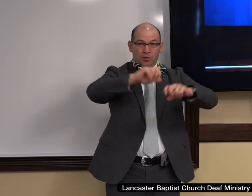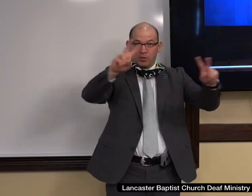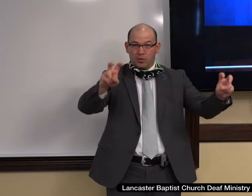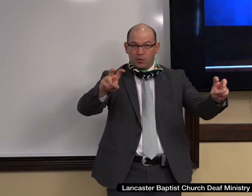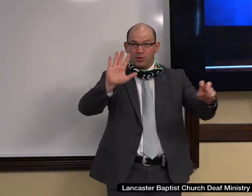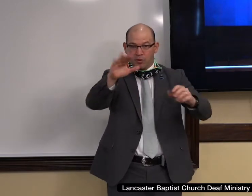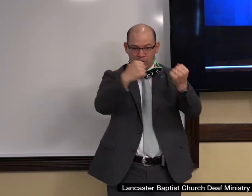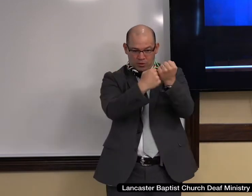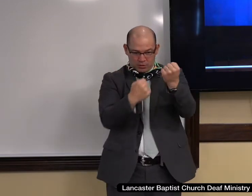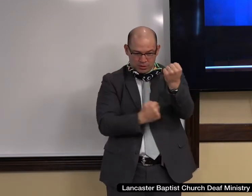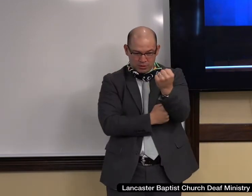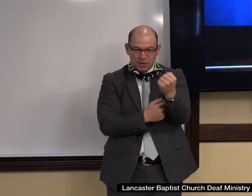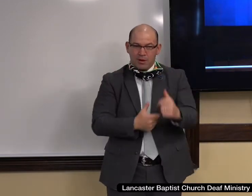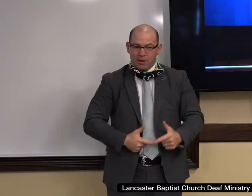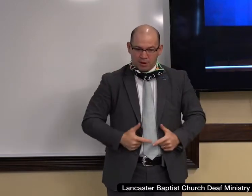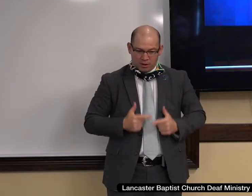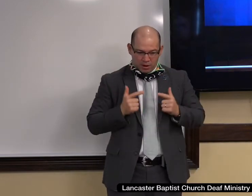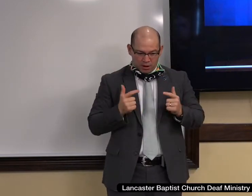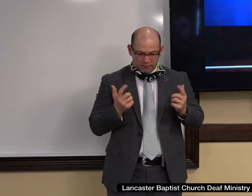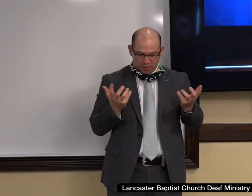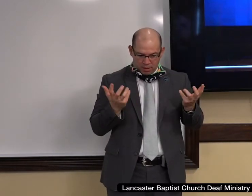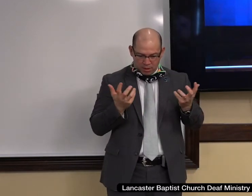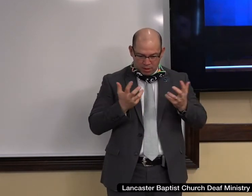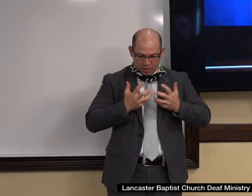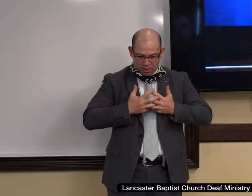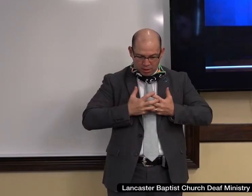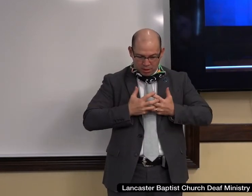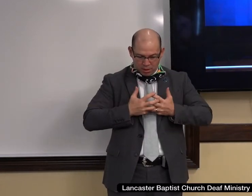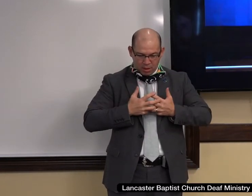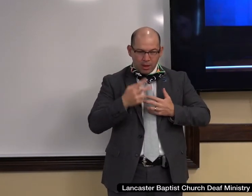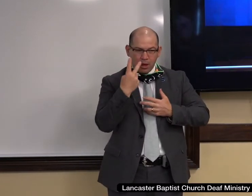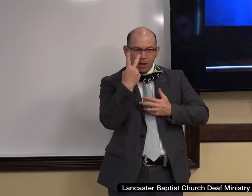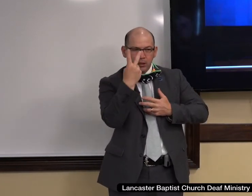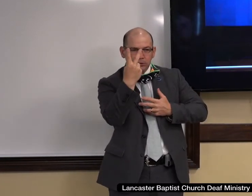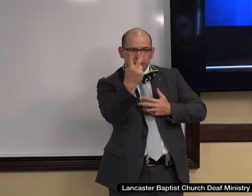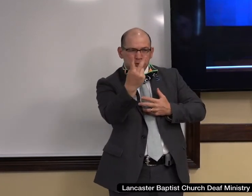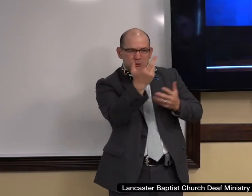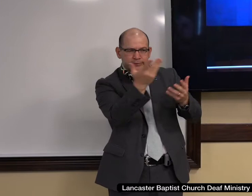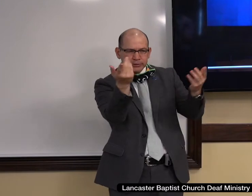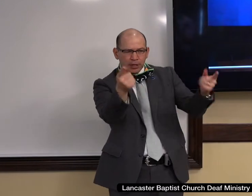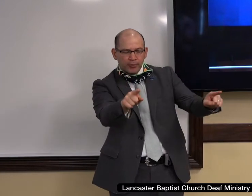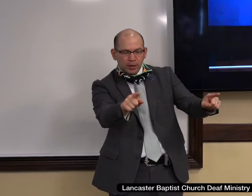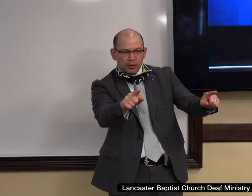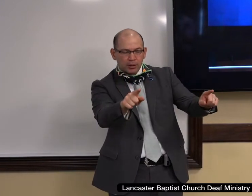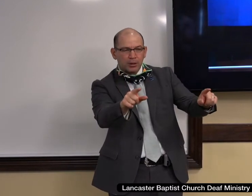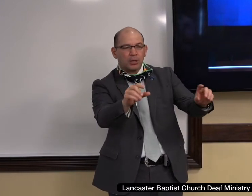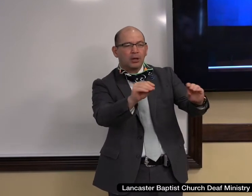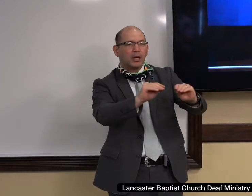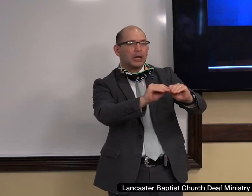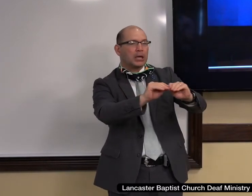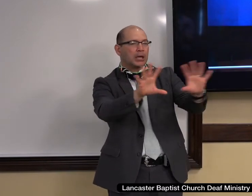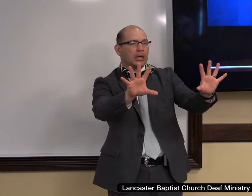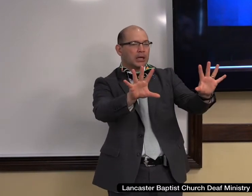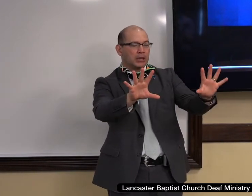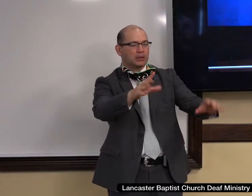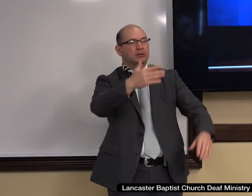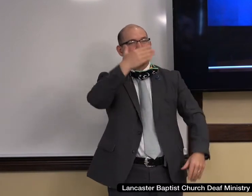together and the view of life becomes something that is clear because you are affixed to Jesus Christ.